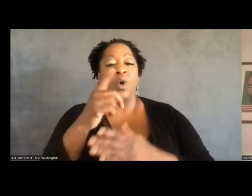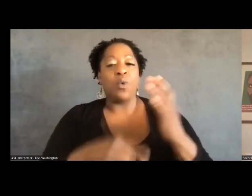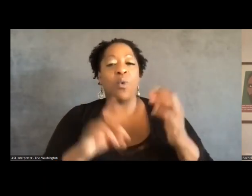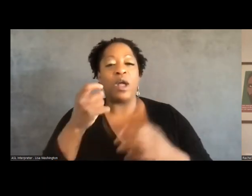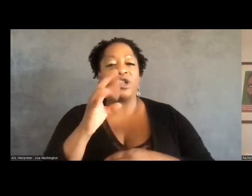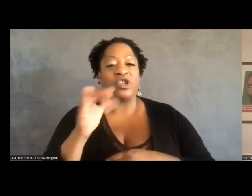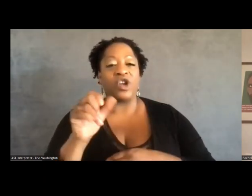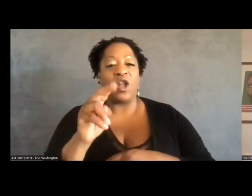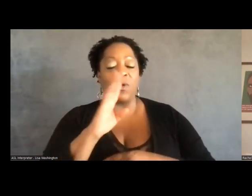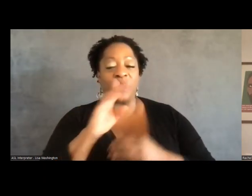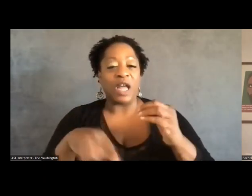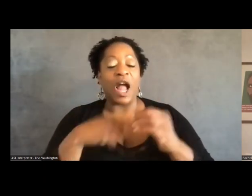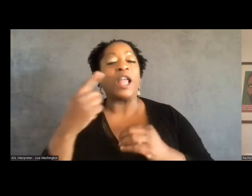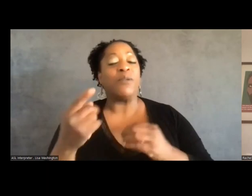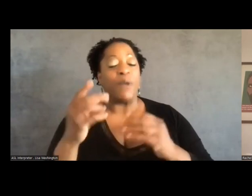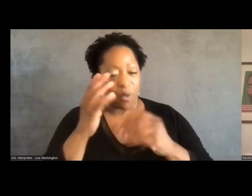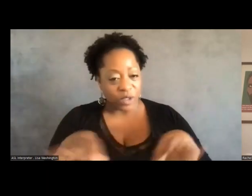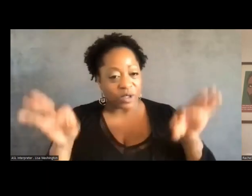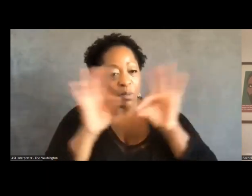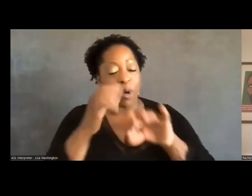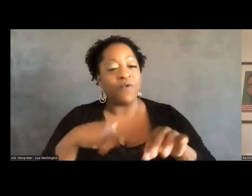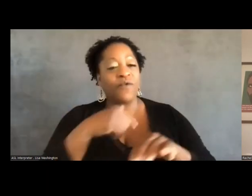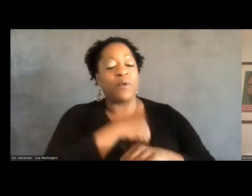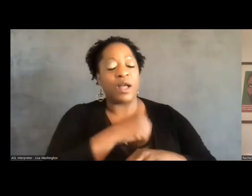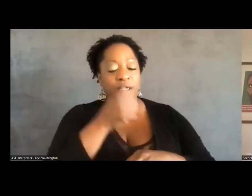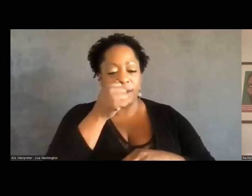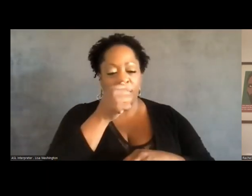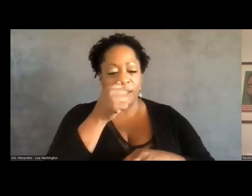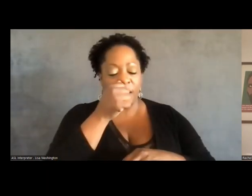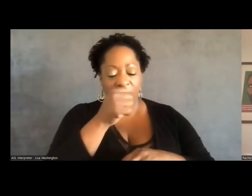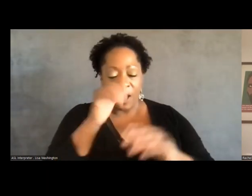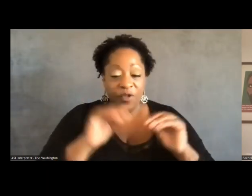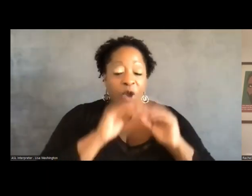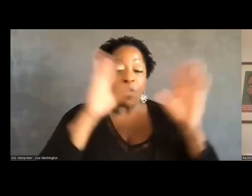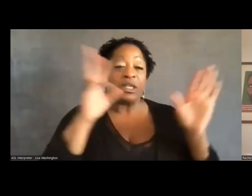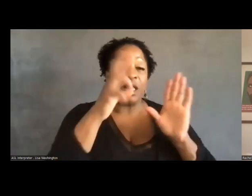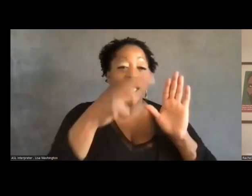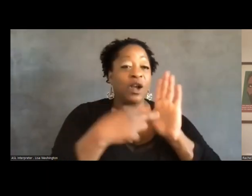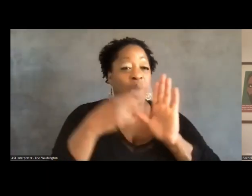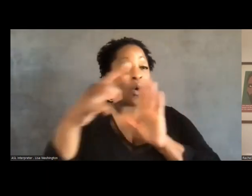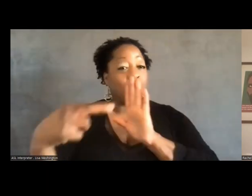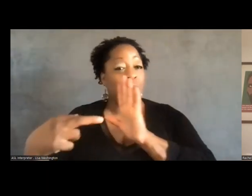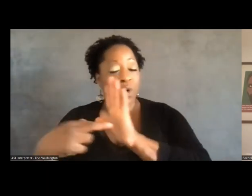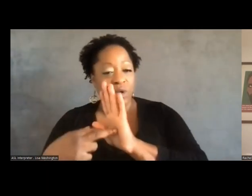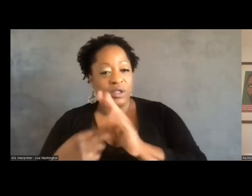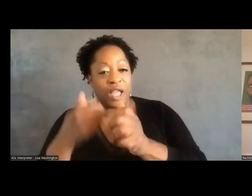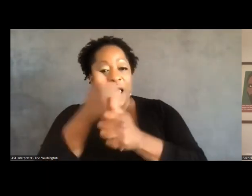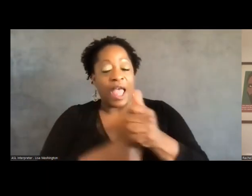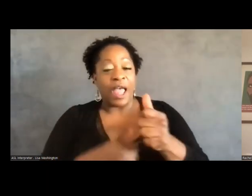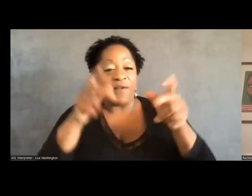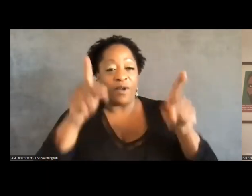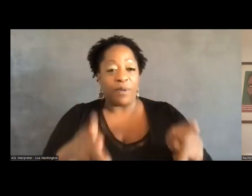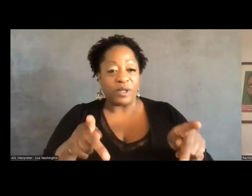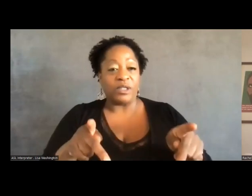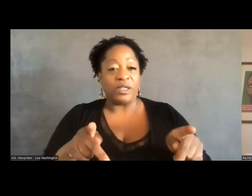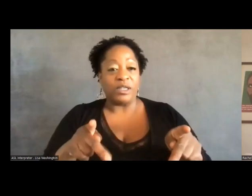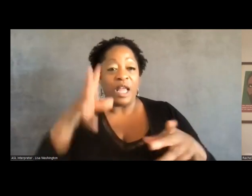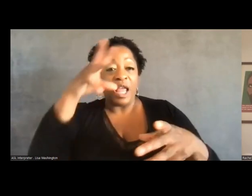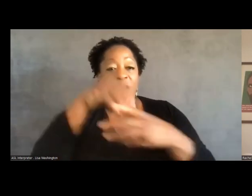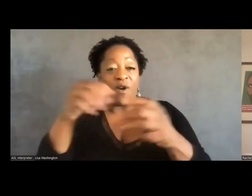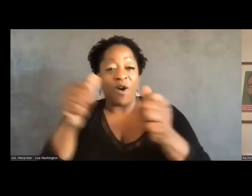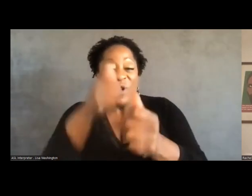There was clarity around roles. Everybody didn't try to play every single position on the team, right? So it was like,